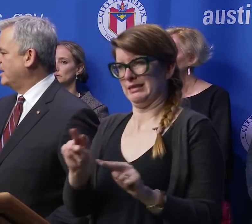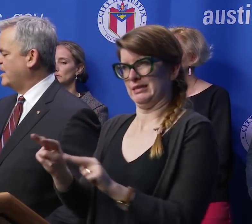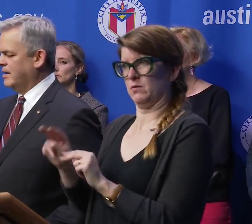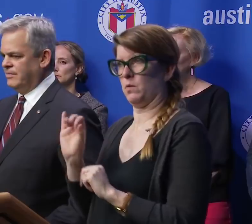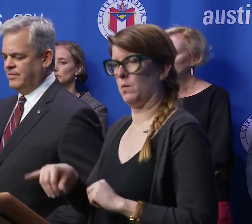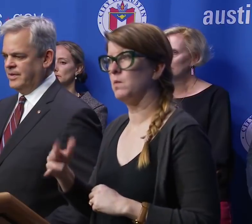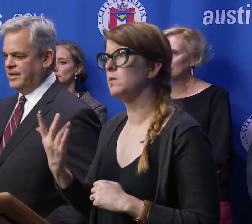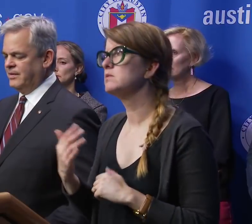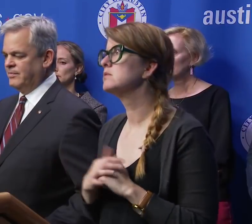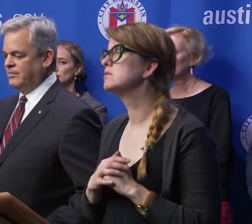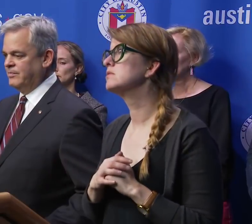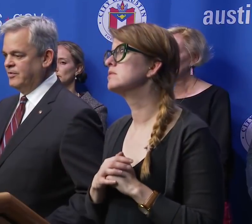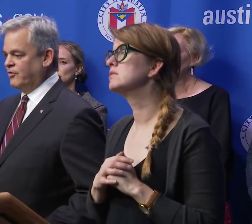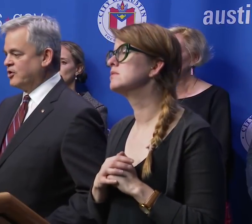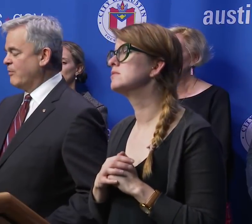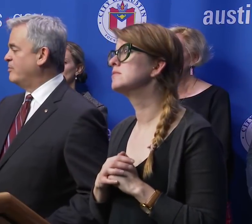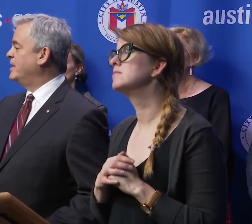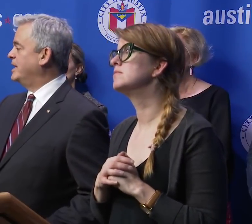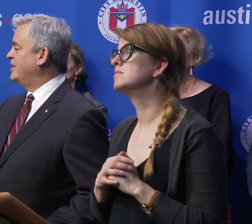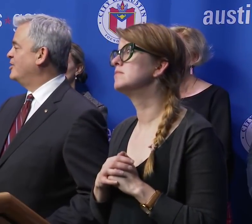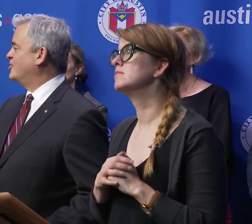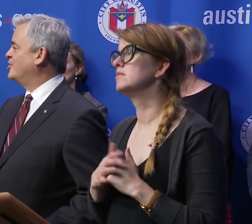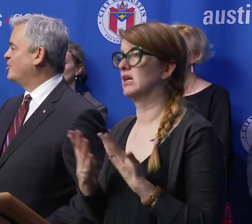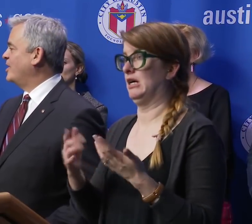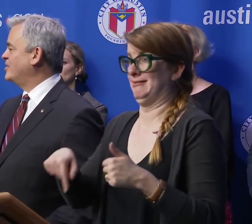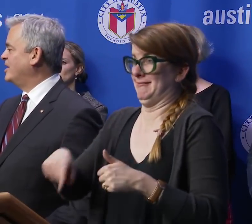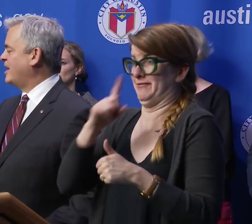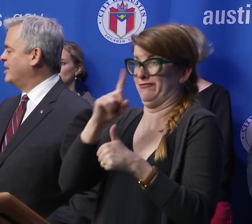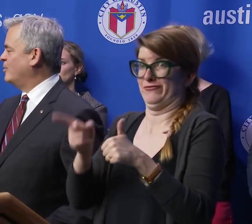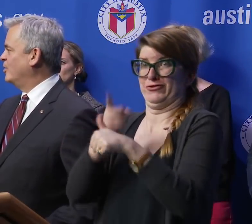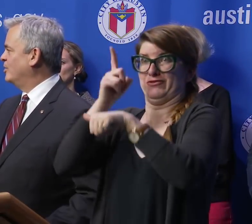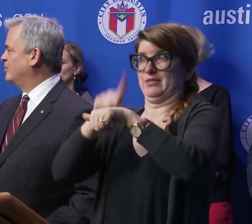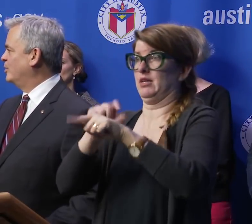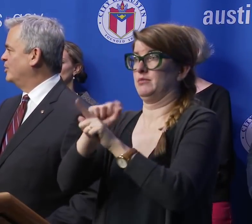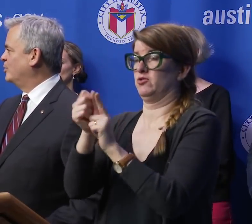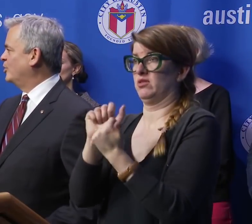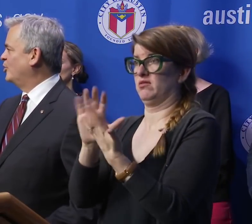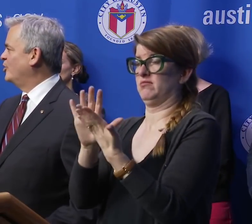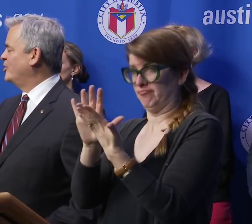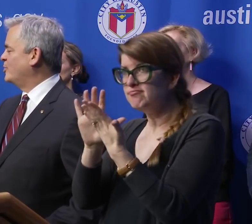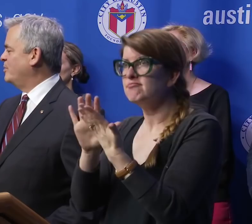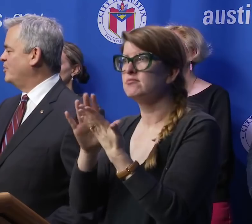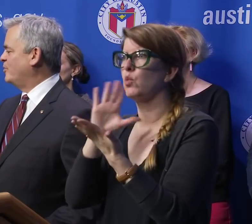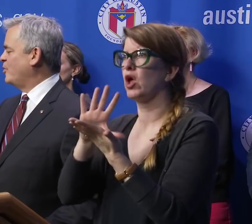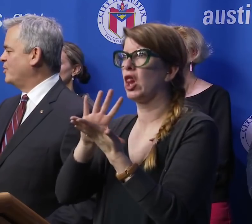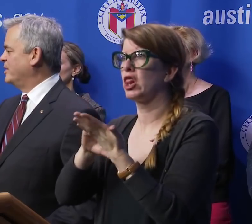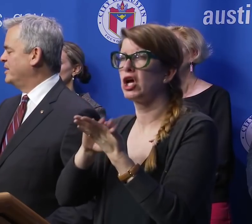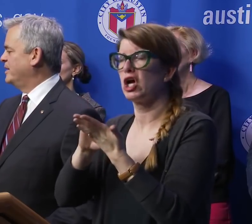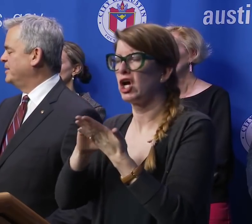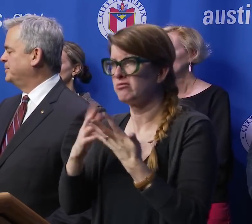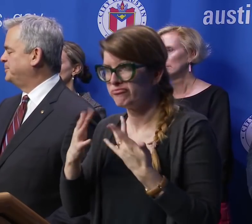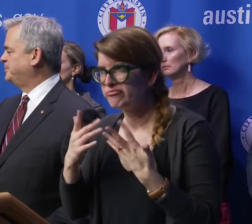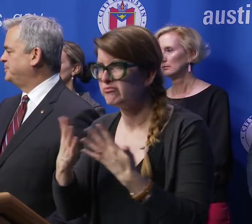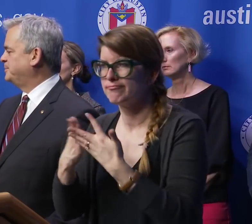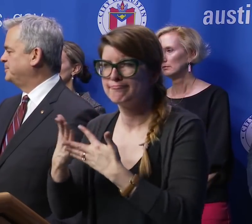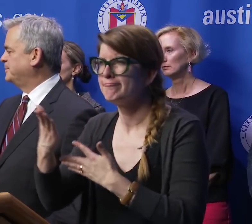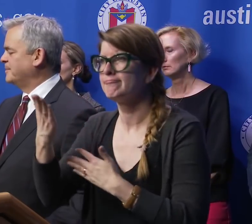the first time we've been in this situation. And I think we'll learn as we move forward.